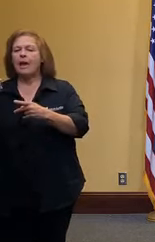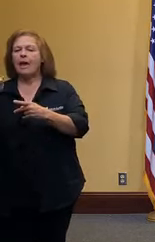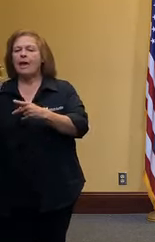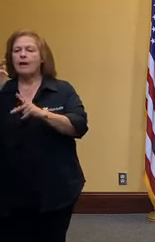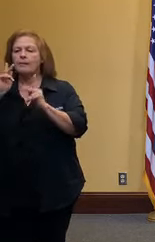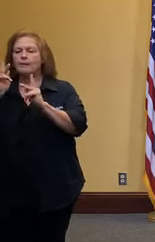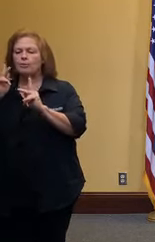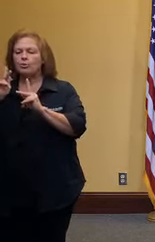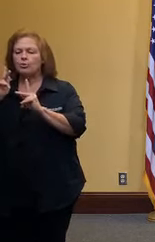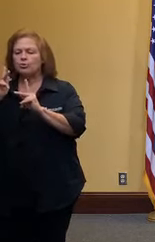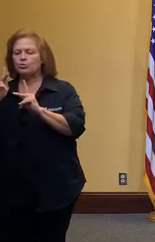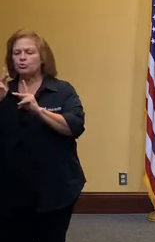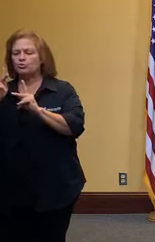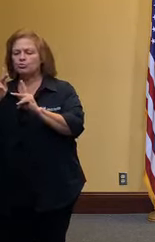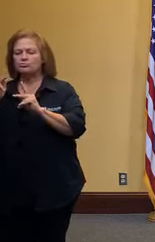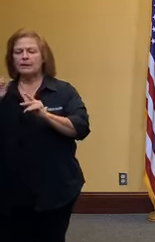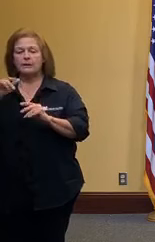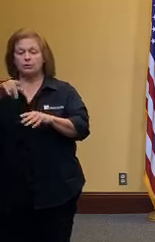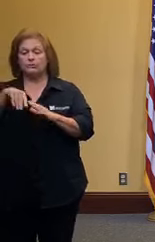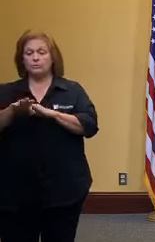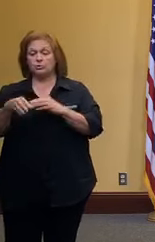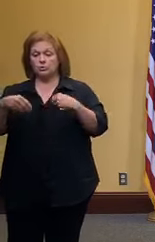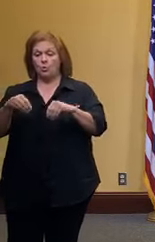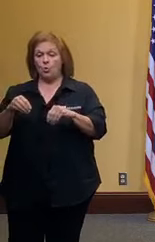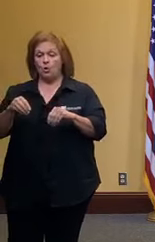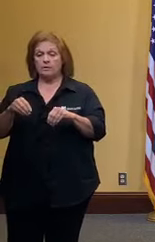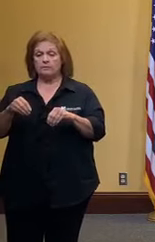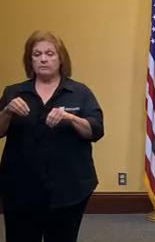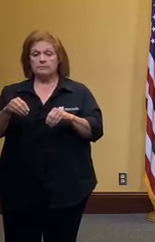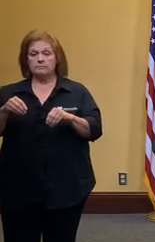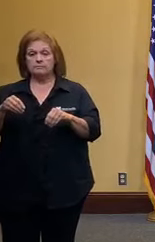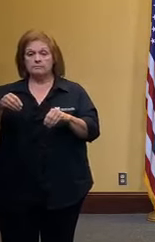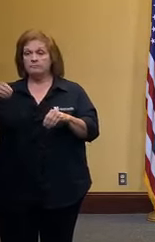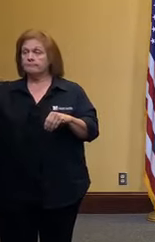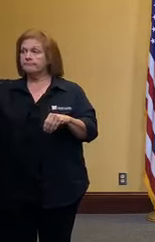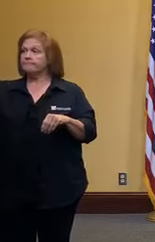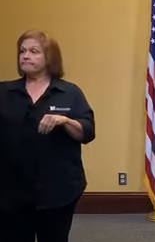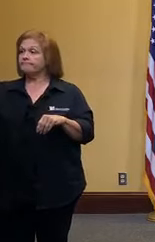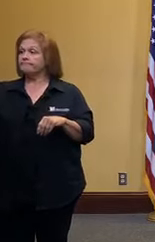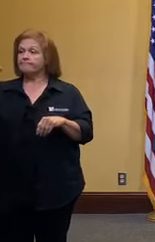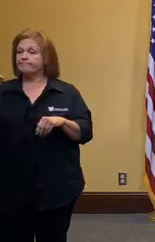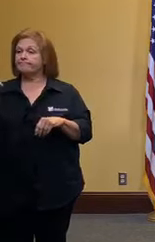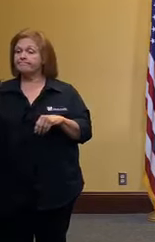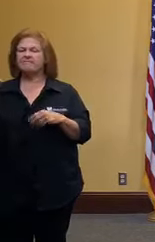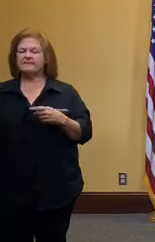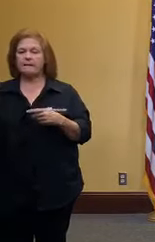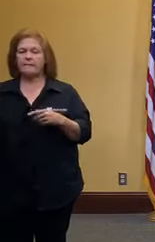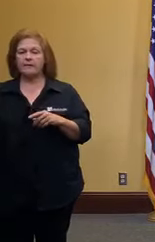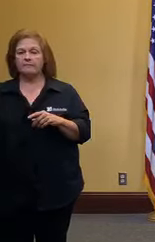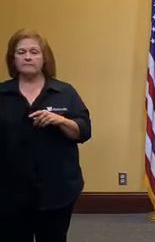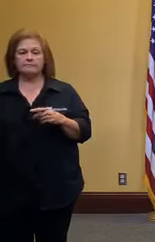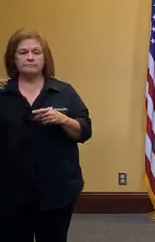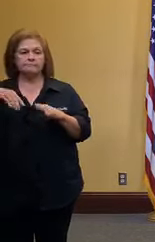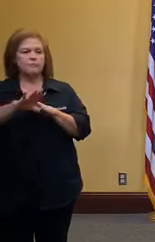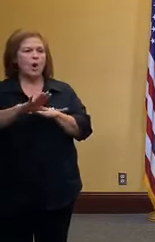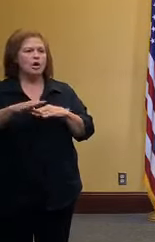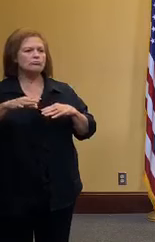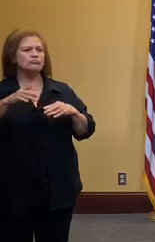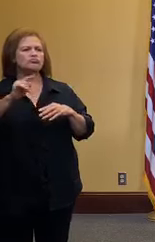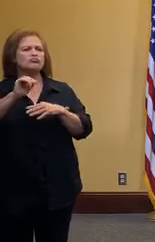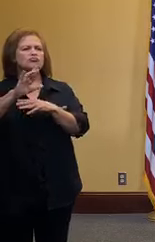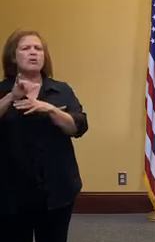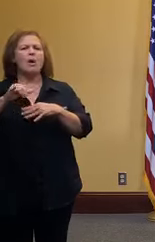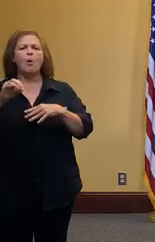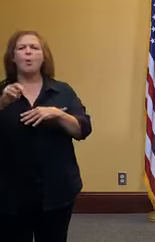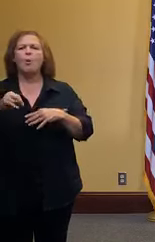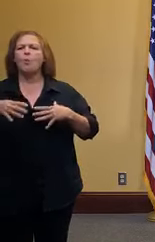right so you go down the aisles of a store you take something off you don't maybe you do or you don't get to go into the dressing room again a lot of